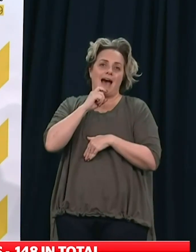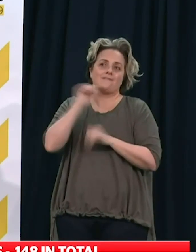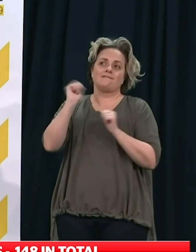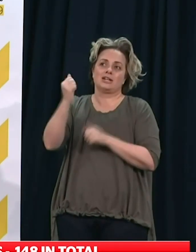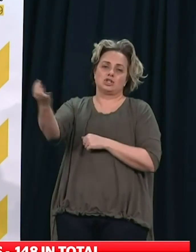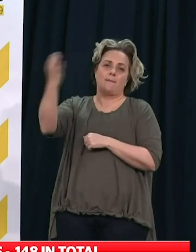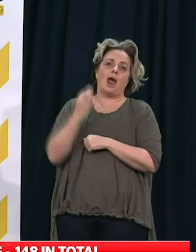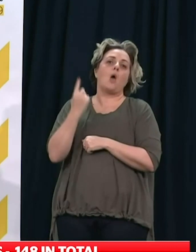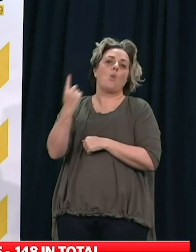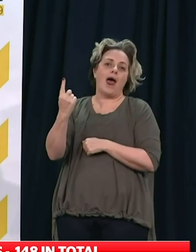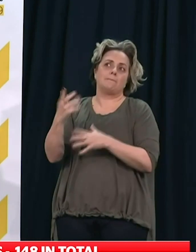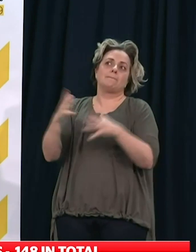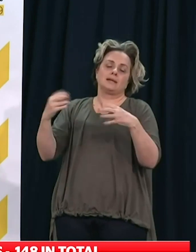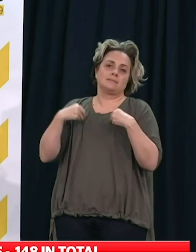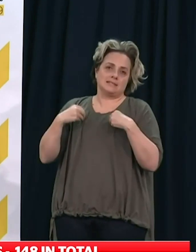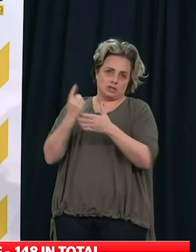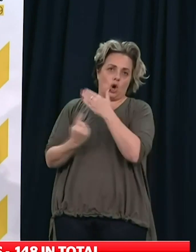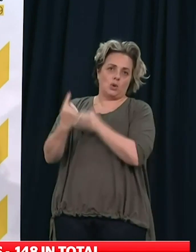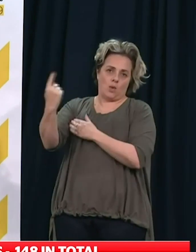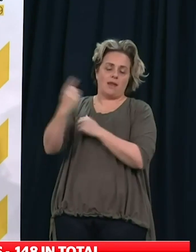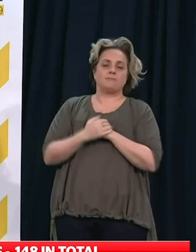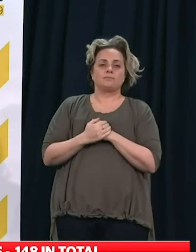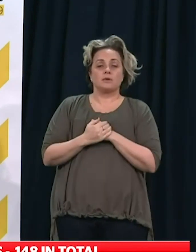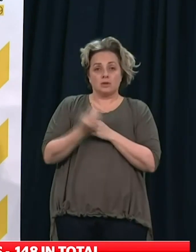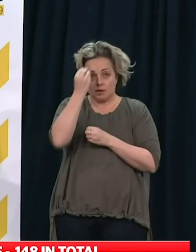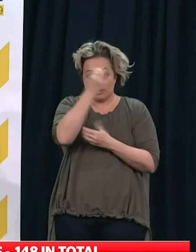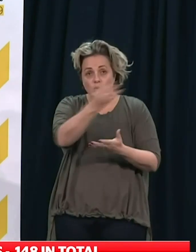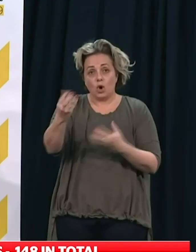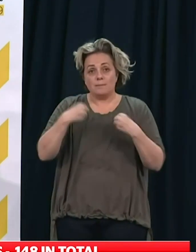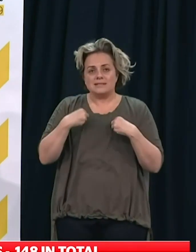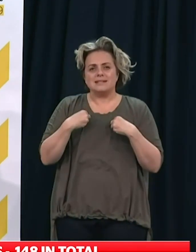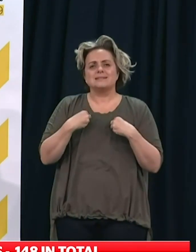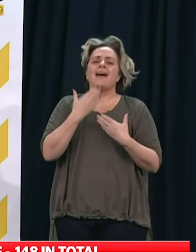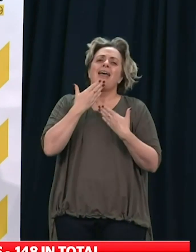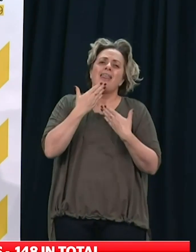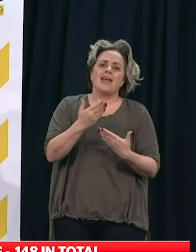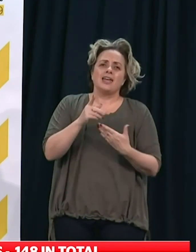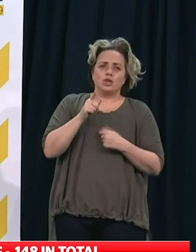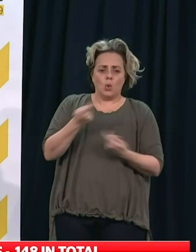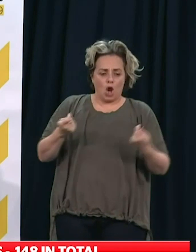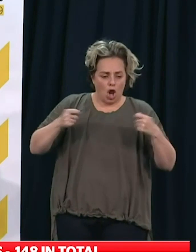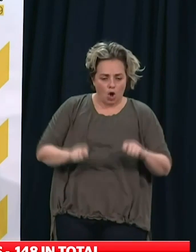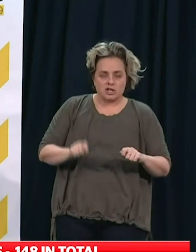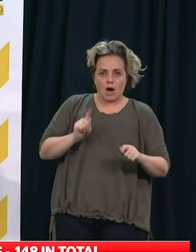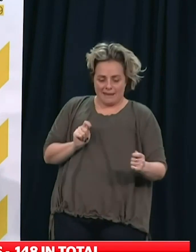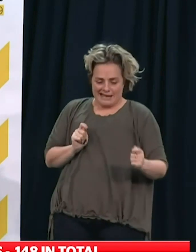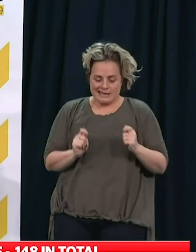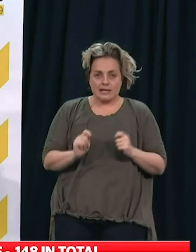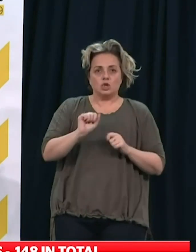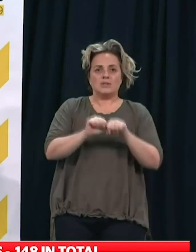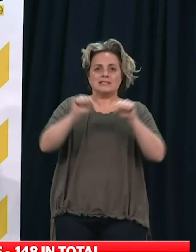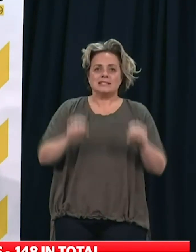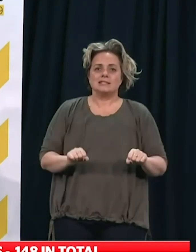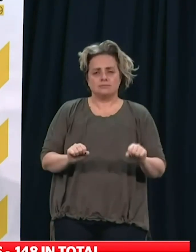scheme. To all businesses, I want to say today thank you for how you are adapting to the lockdown and adjusting your